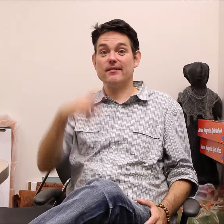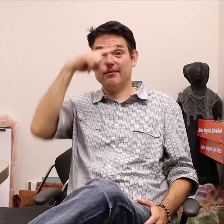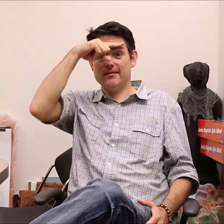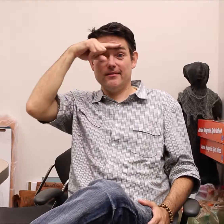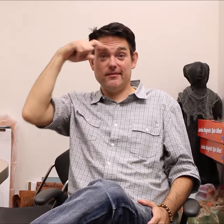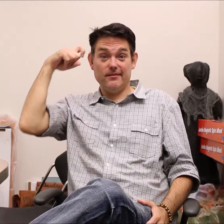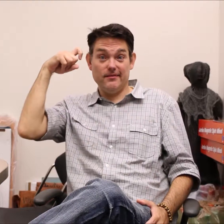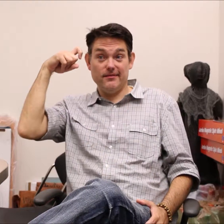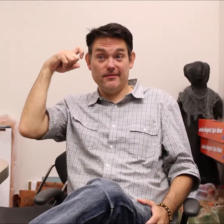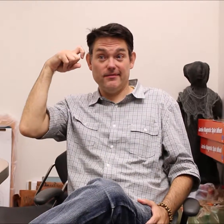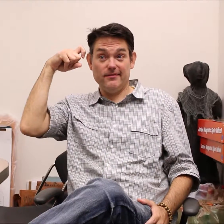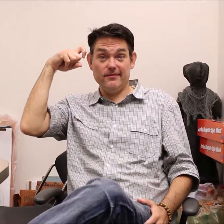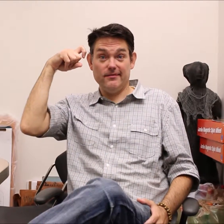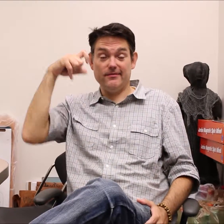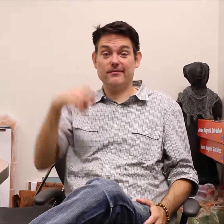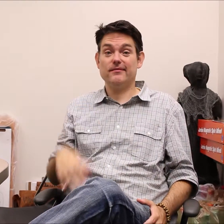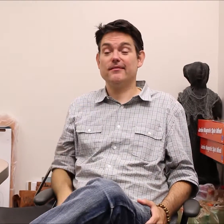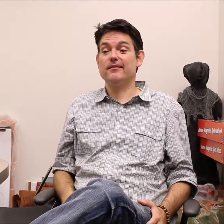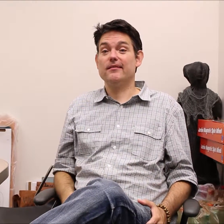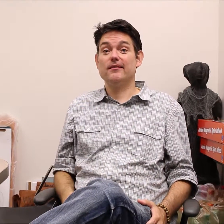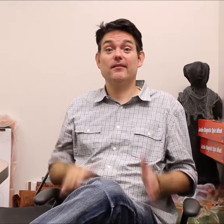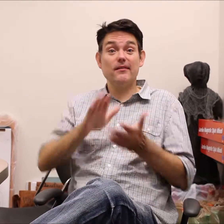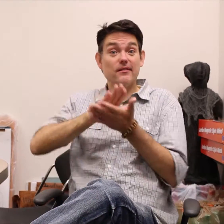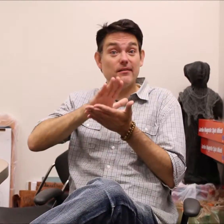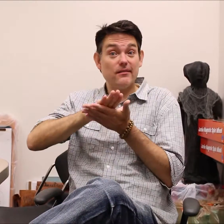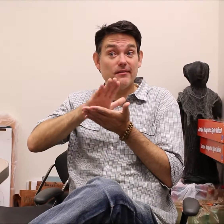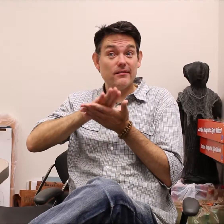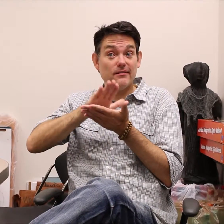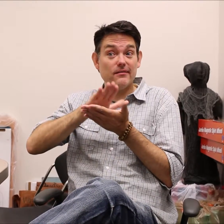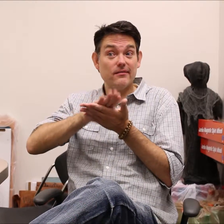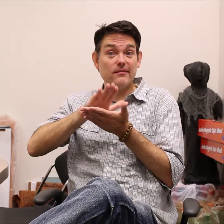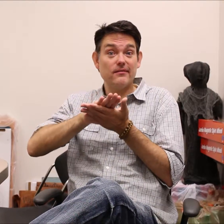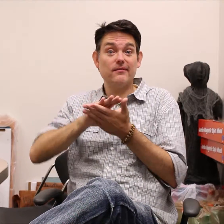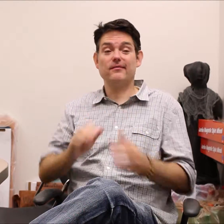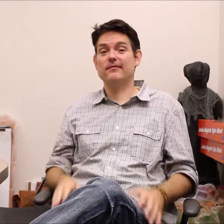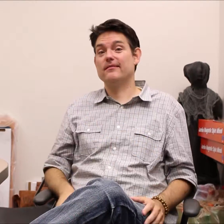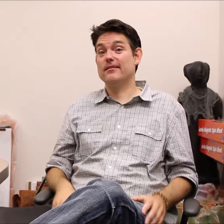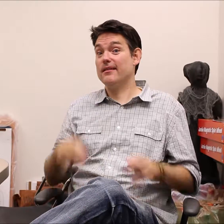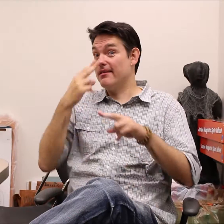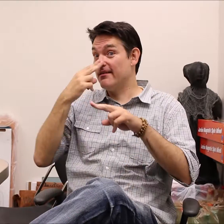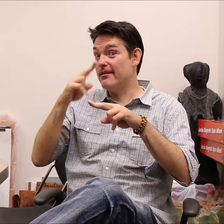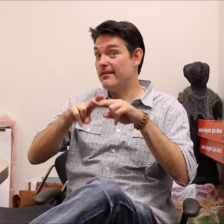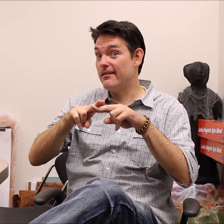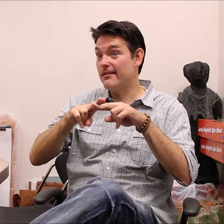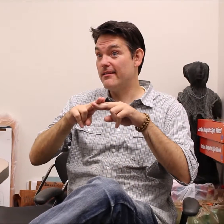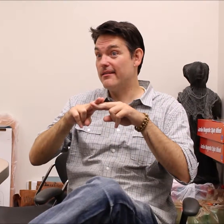Summer. School. Fun.